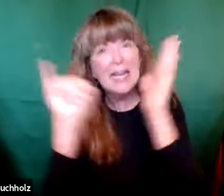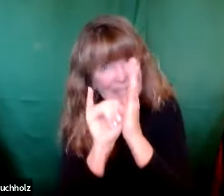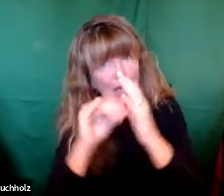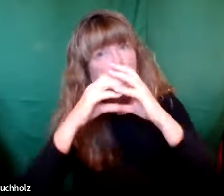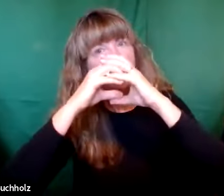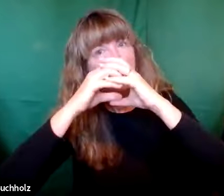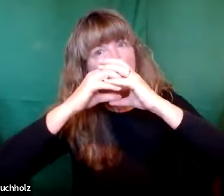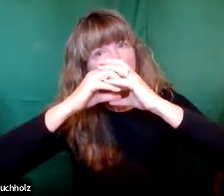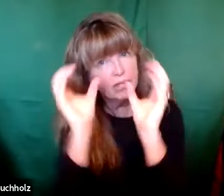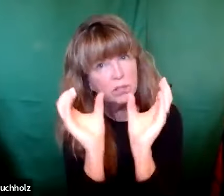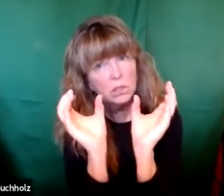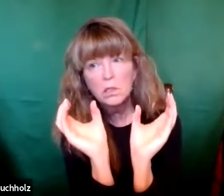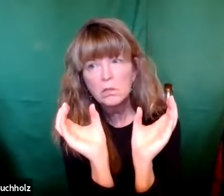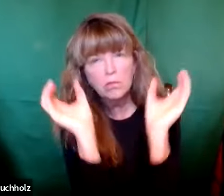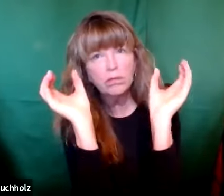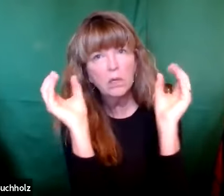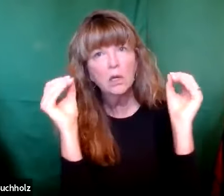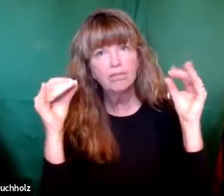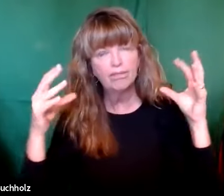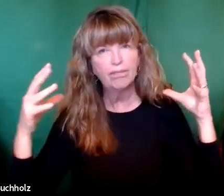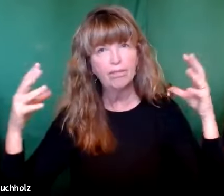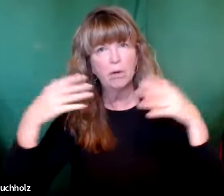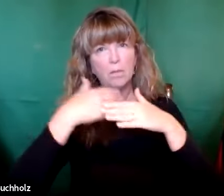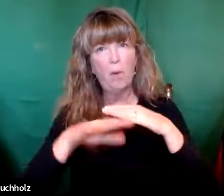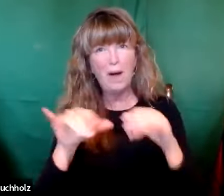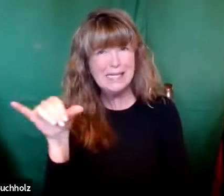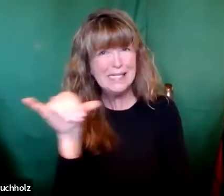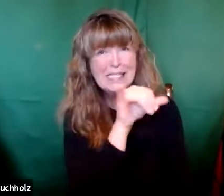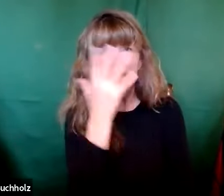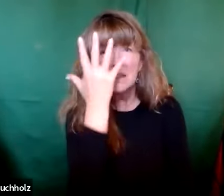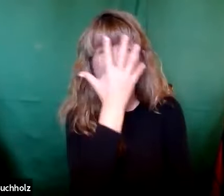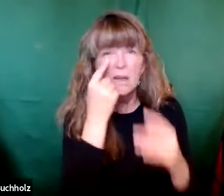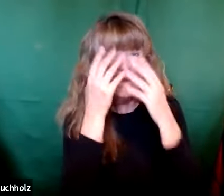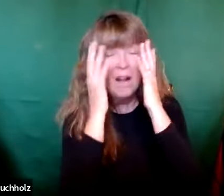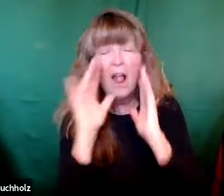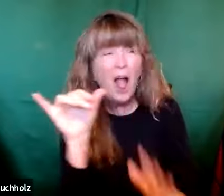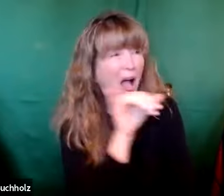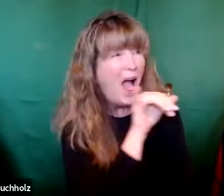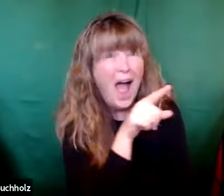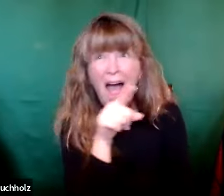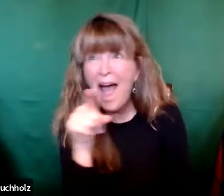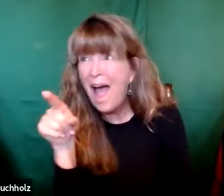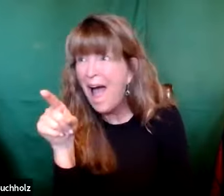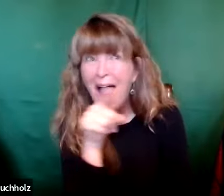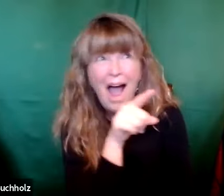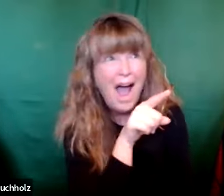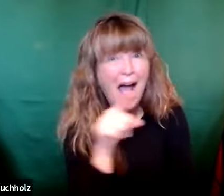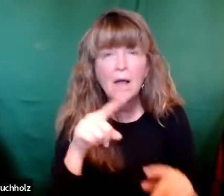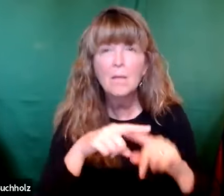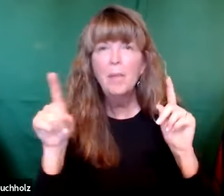That's really astonishing. Because it's been one egg. It's attached to the same womb. It develops